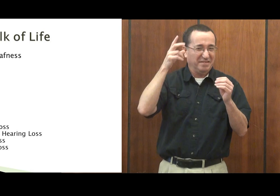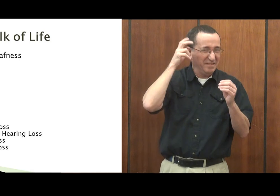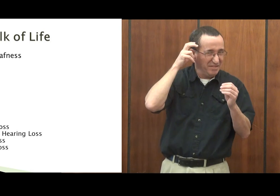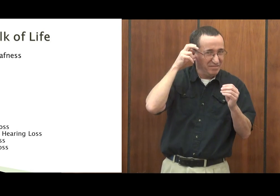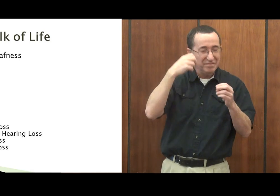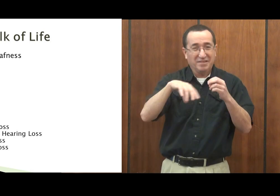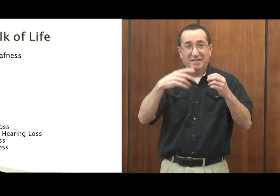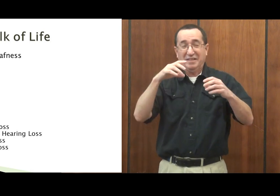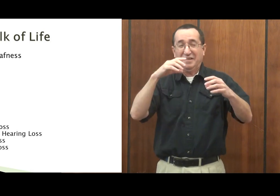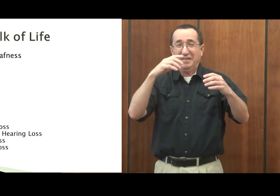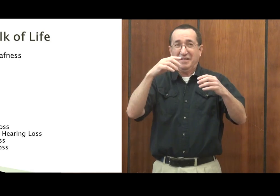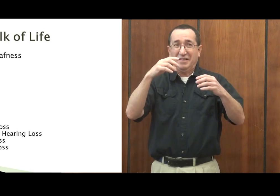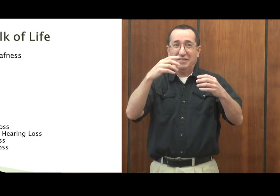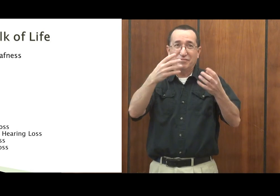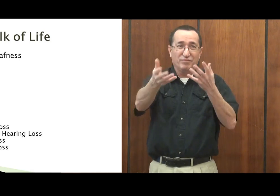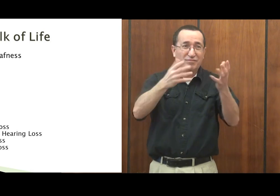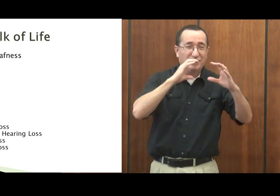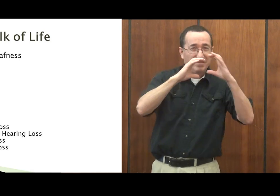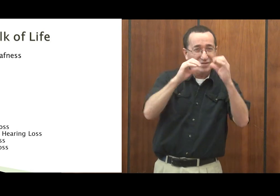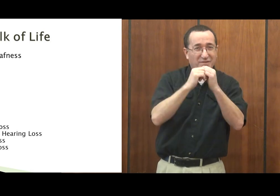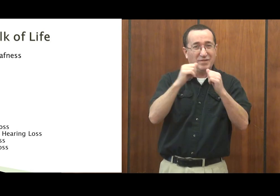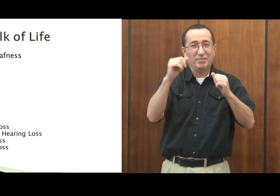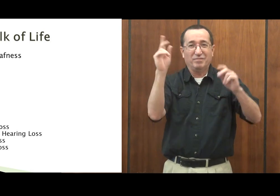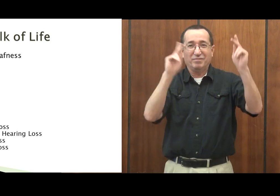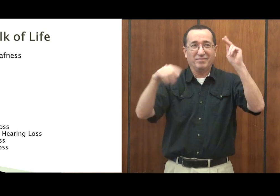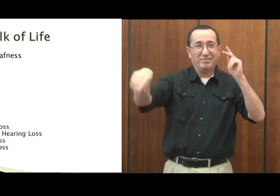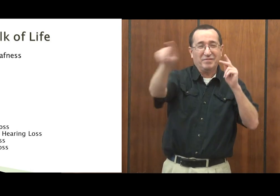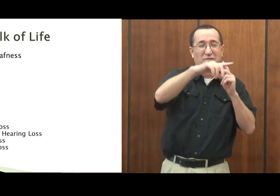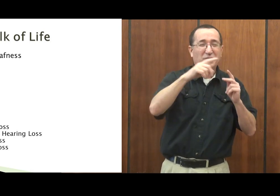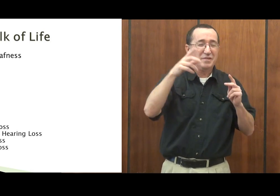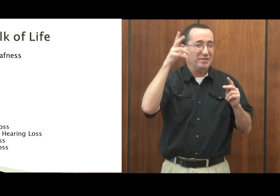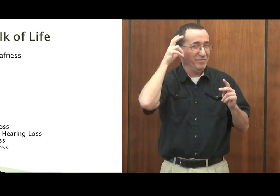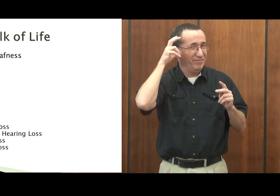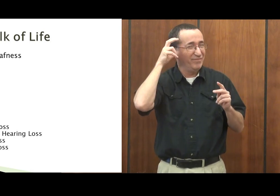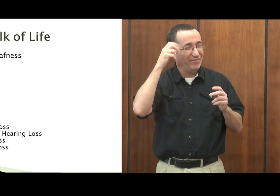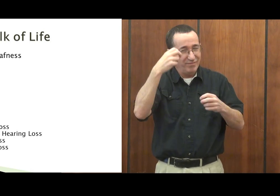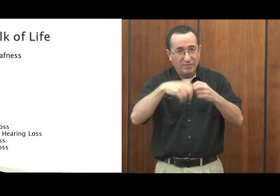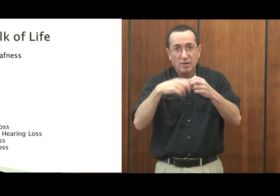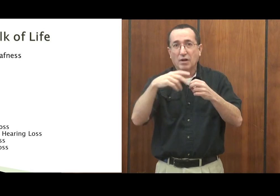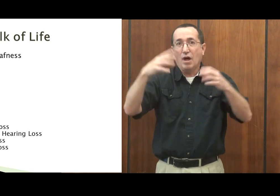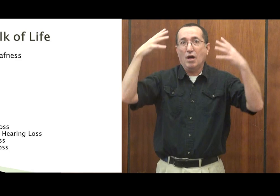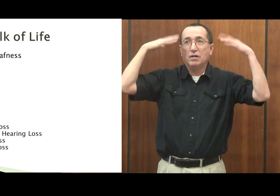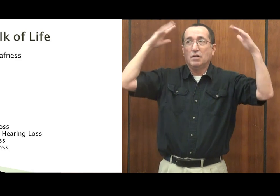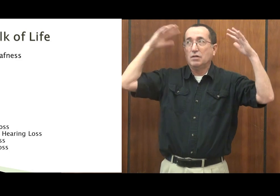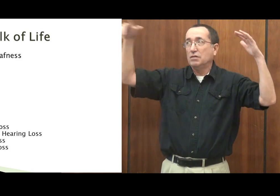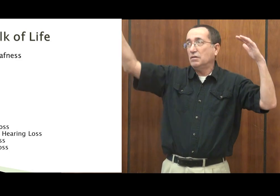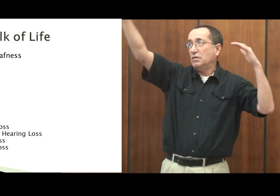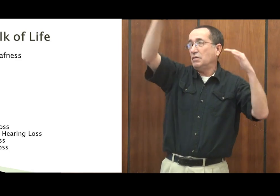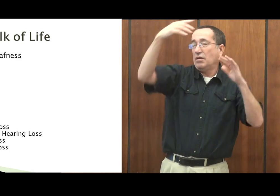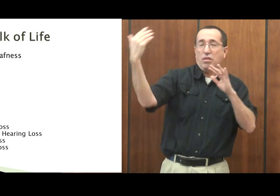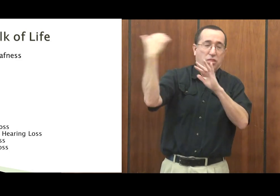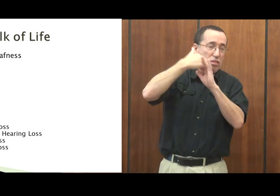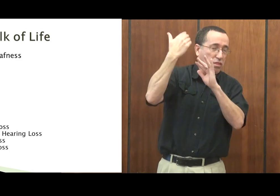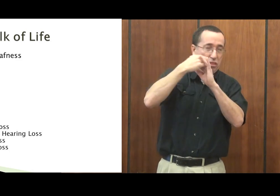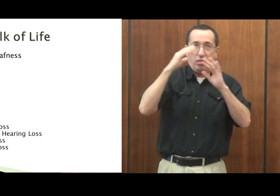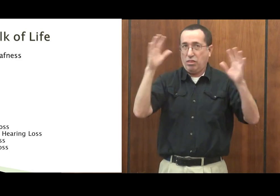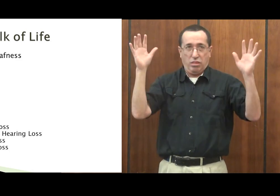more severe. This is where you're really struggling. And background